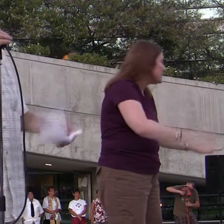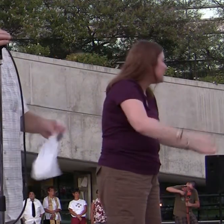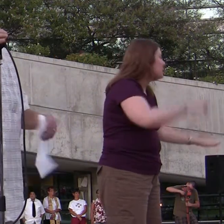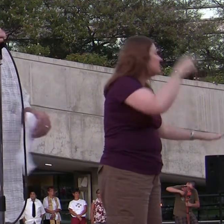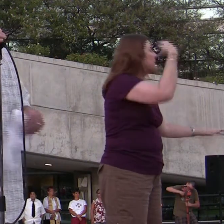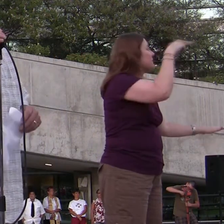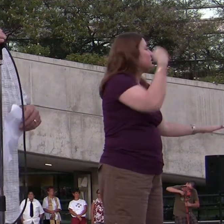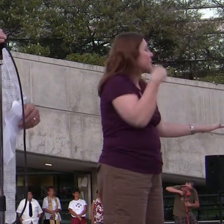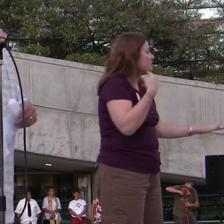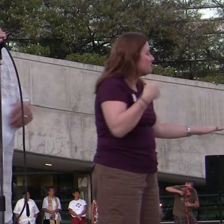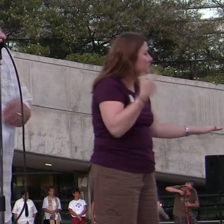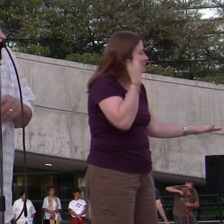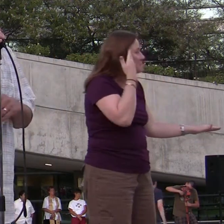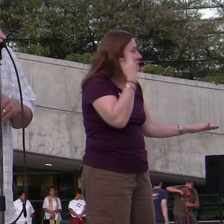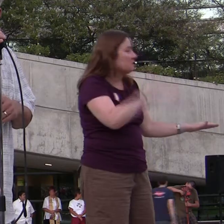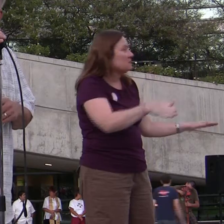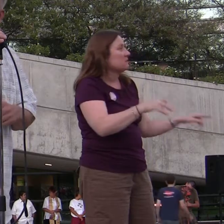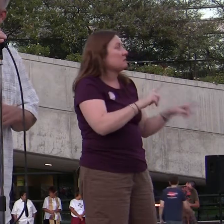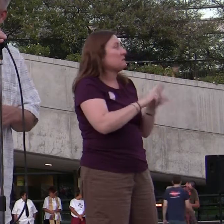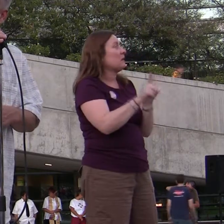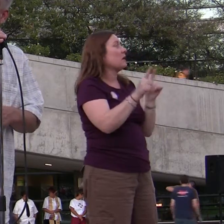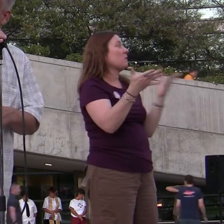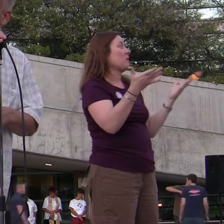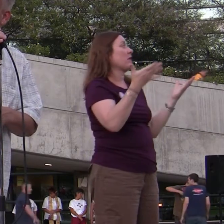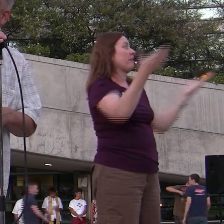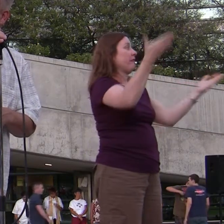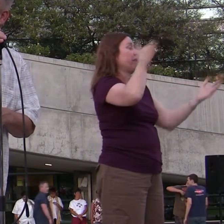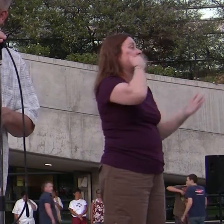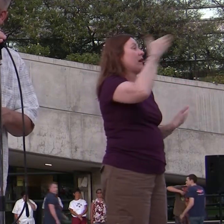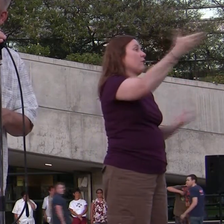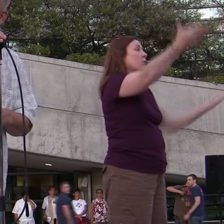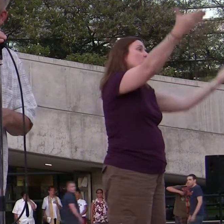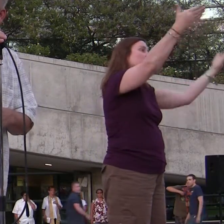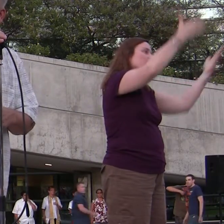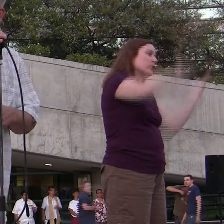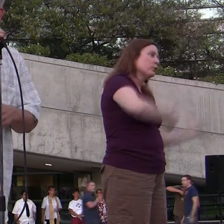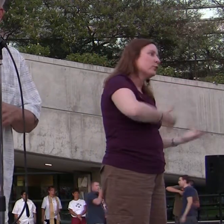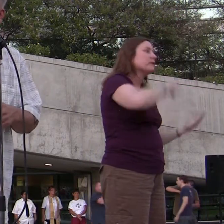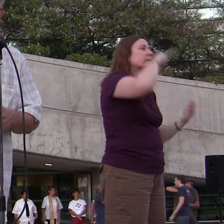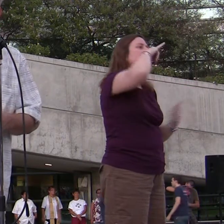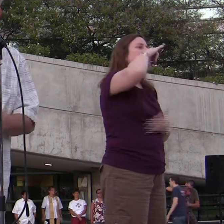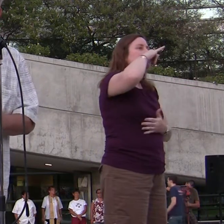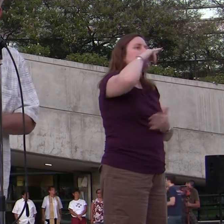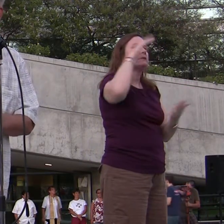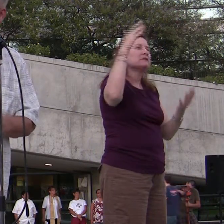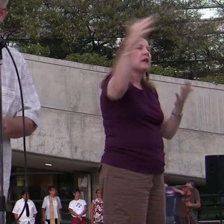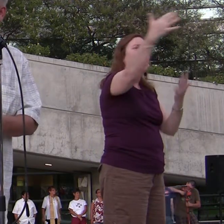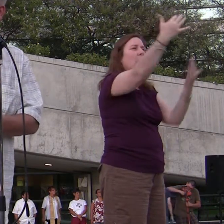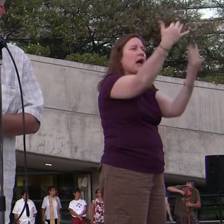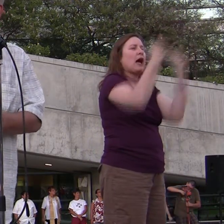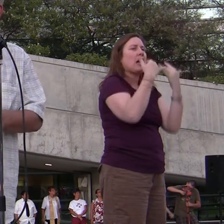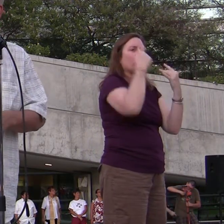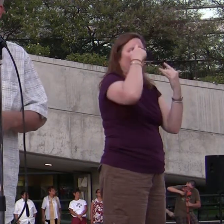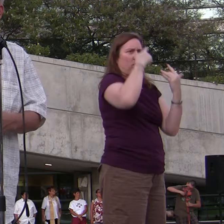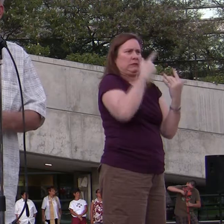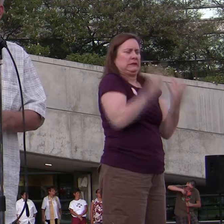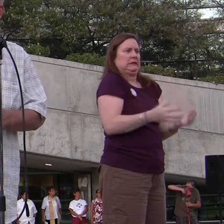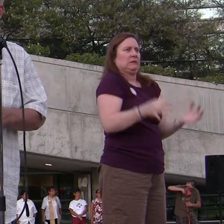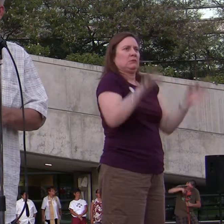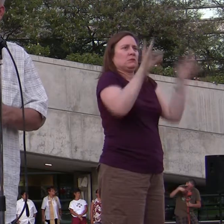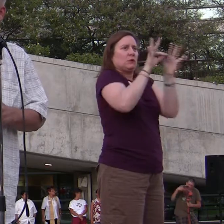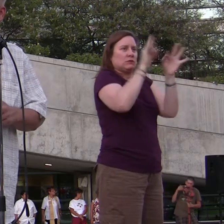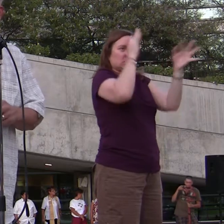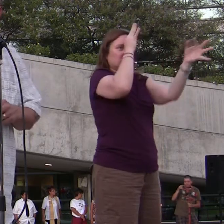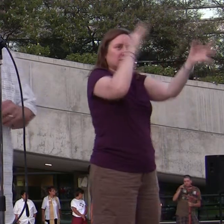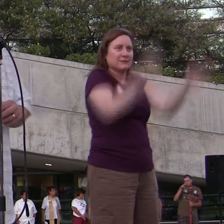nieces, your nephews, but I want to thank you for bringing them here today so they can be a part of this momentous decision. Because